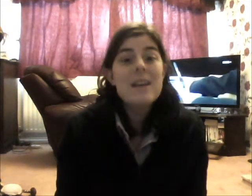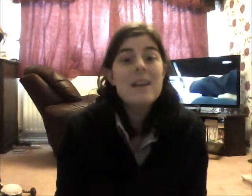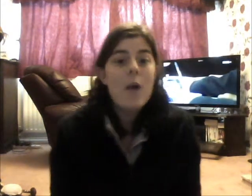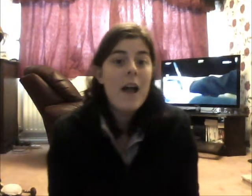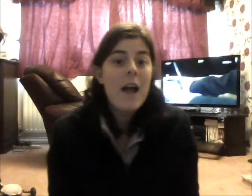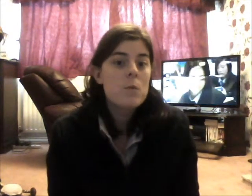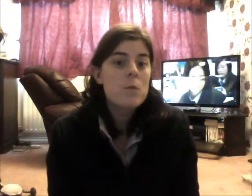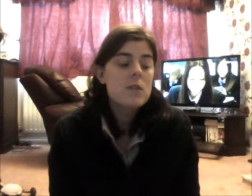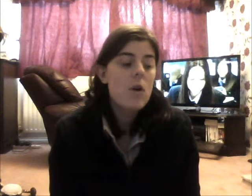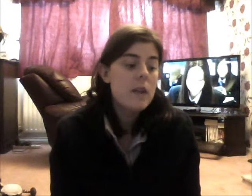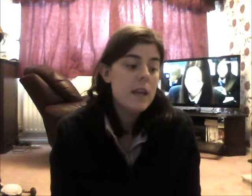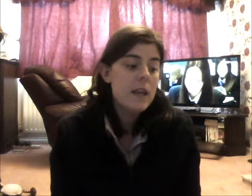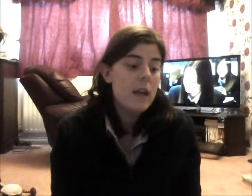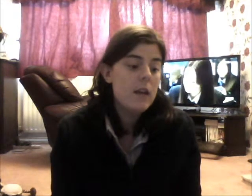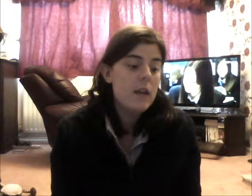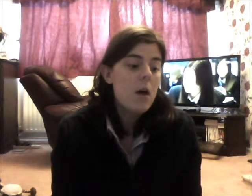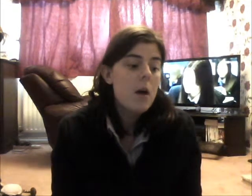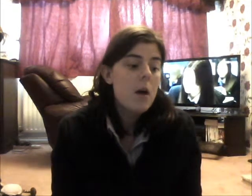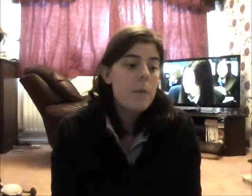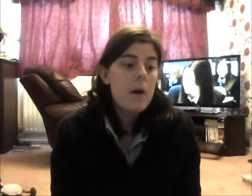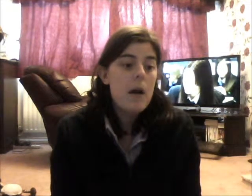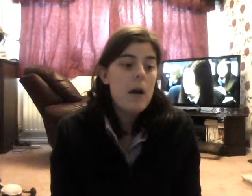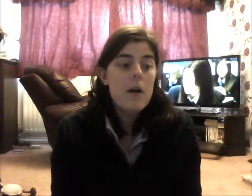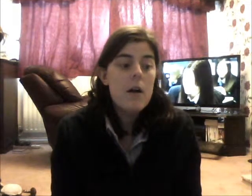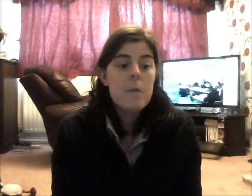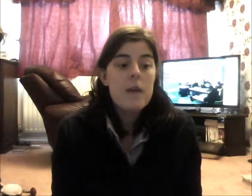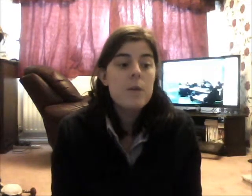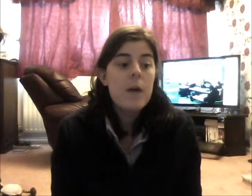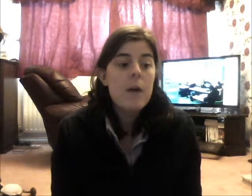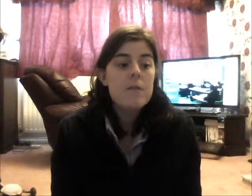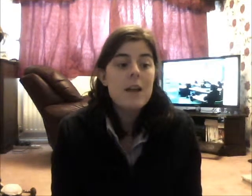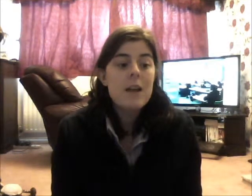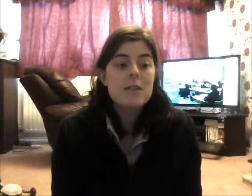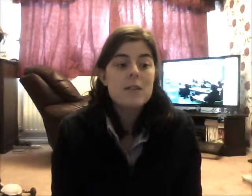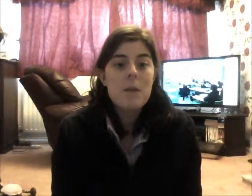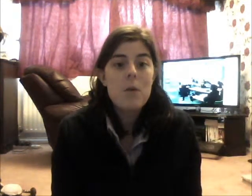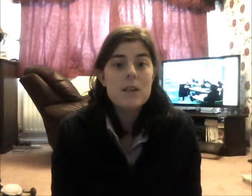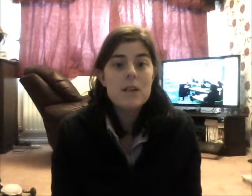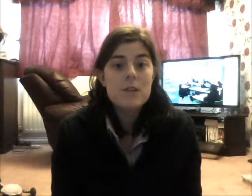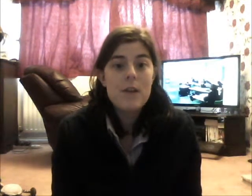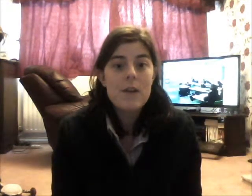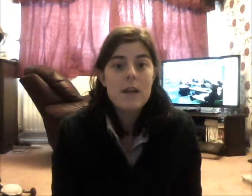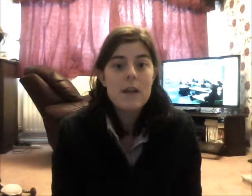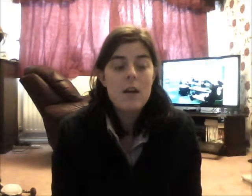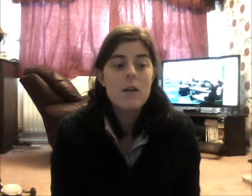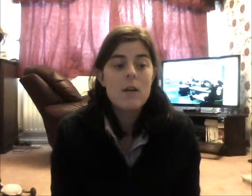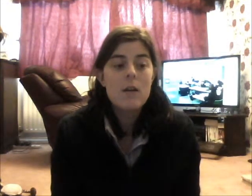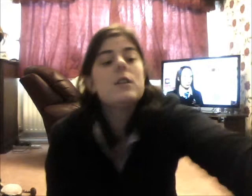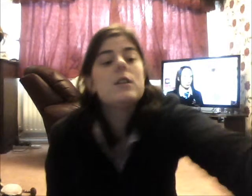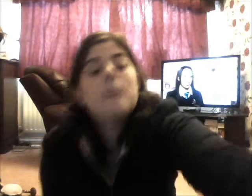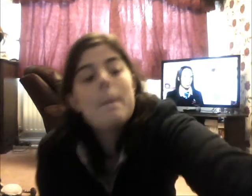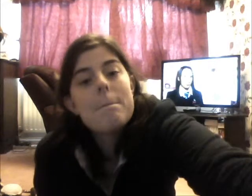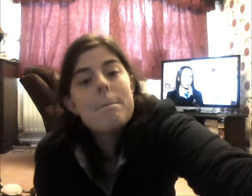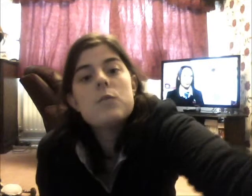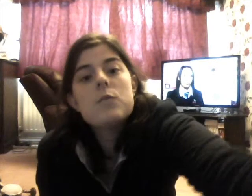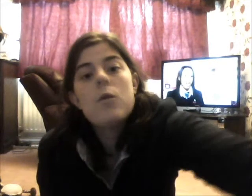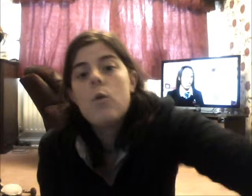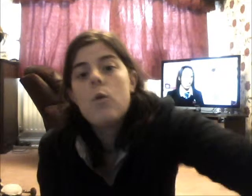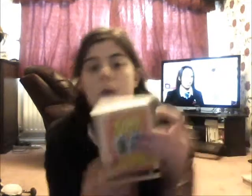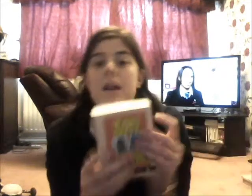house on here, but if you have the let's sign pocket dictionary, which is wonderful, you could have a